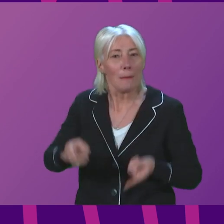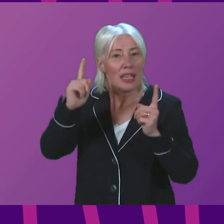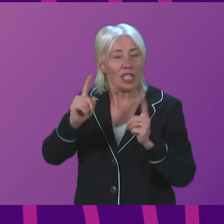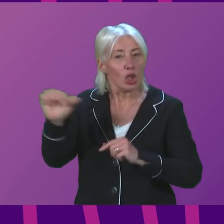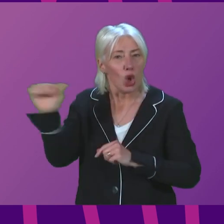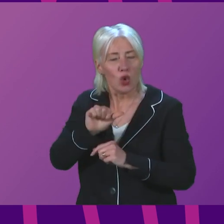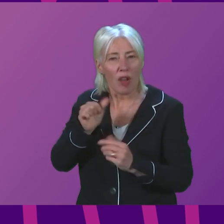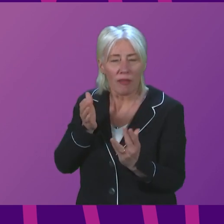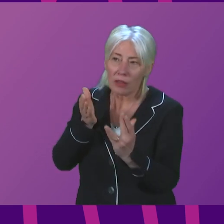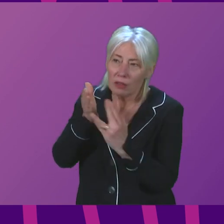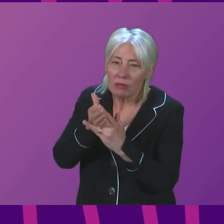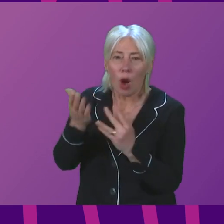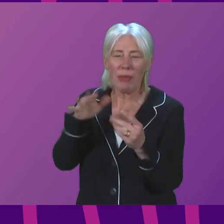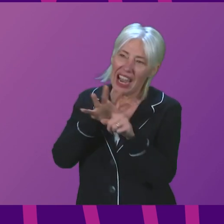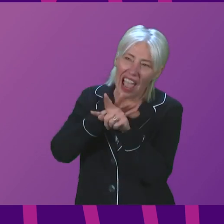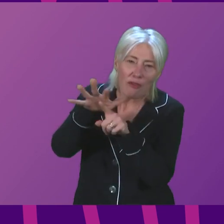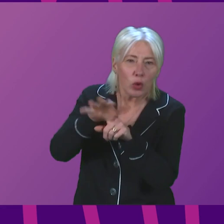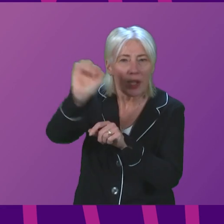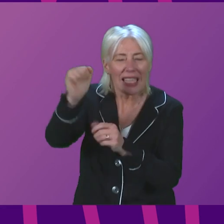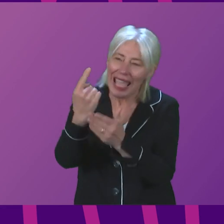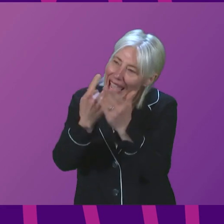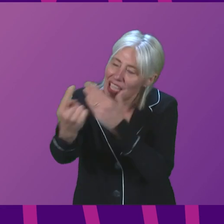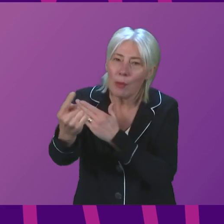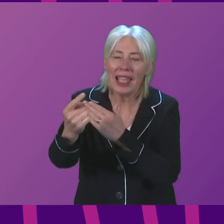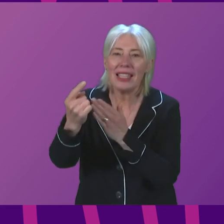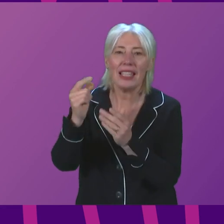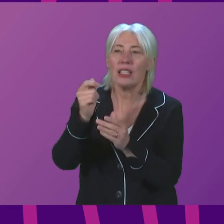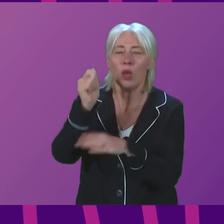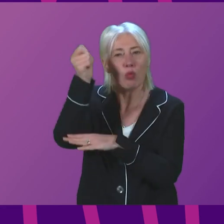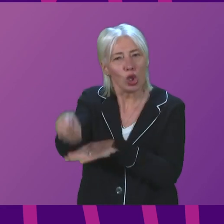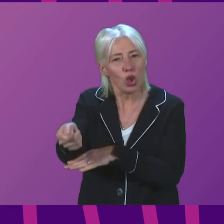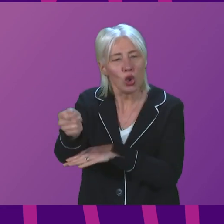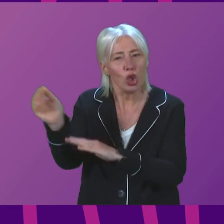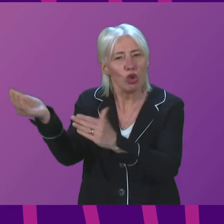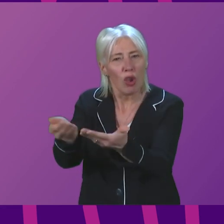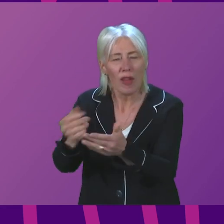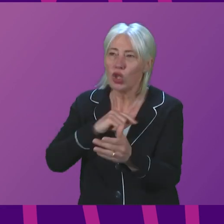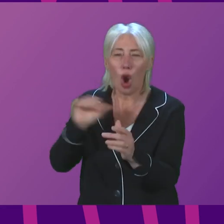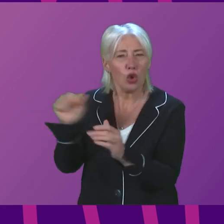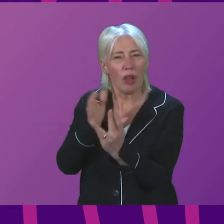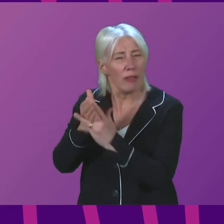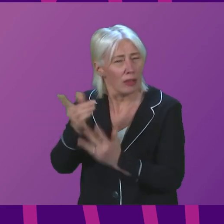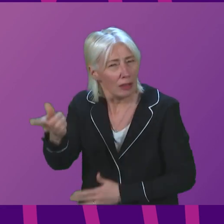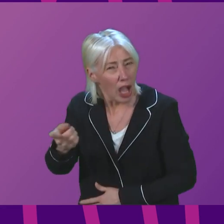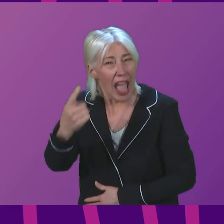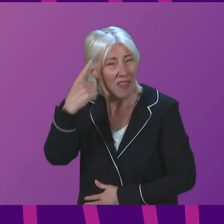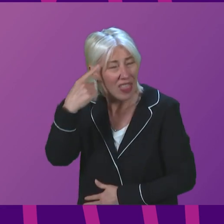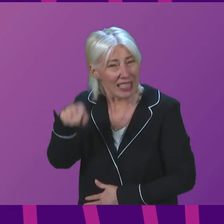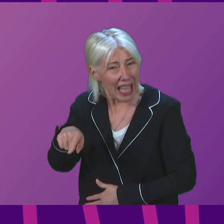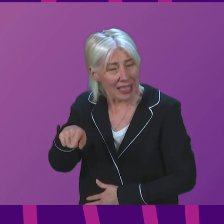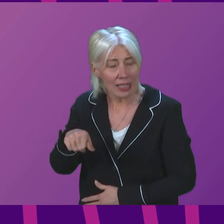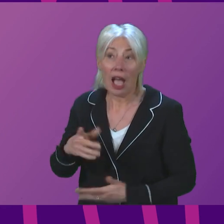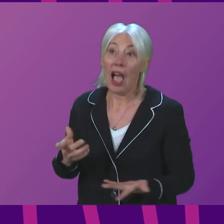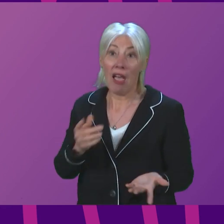involved in or influencing the independent prosecution decisions or intervened in any way in that? And if he is going to somehow